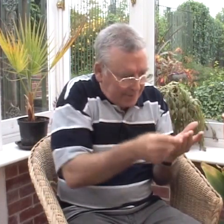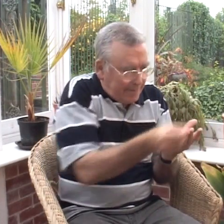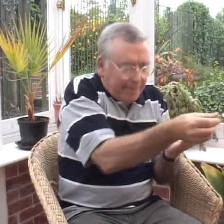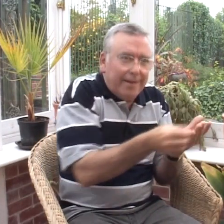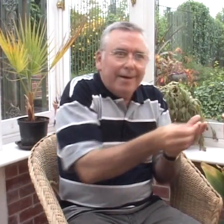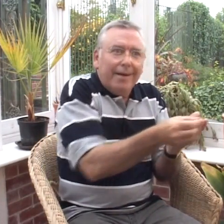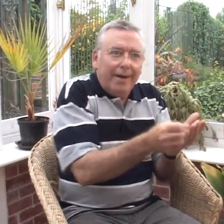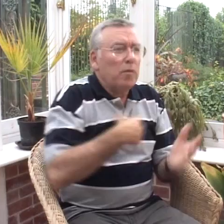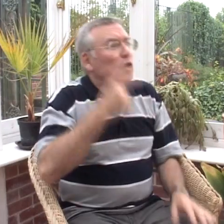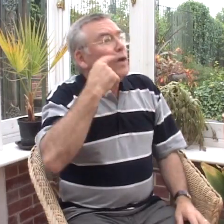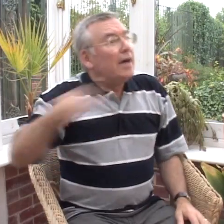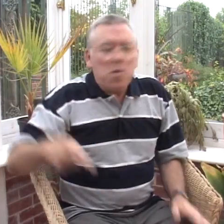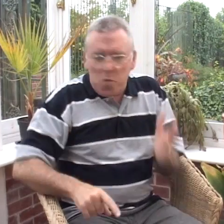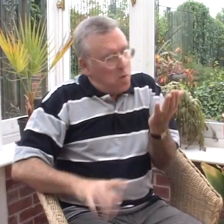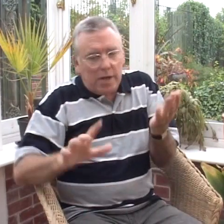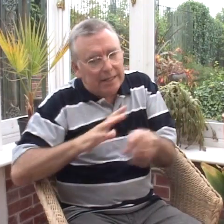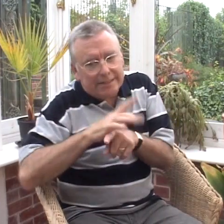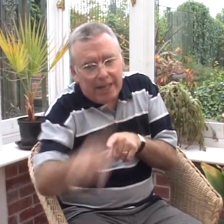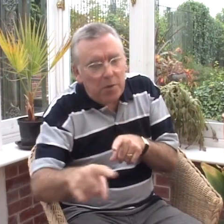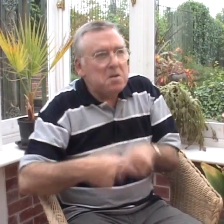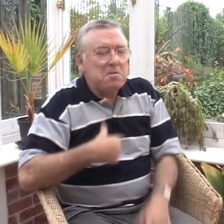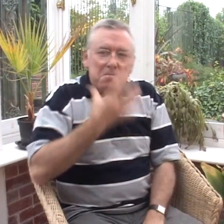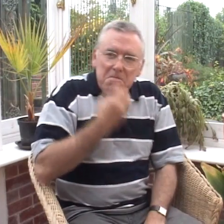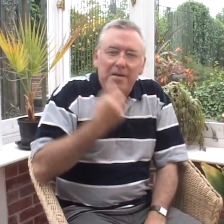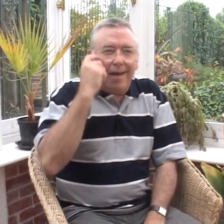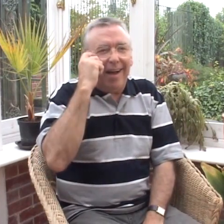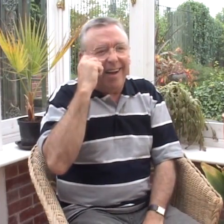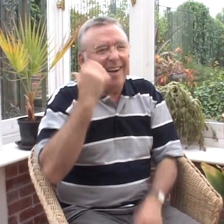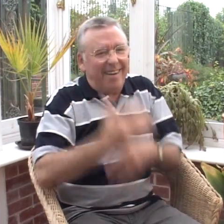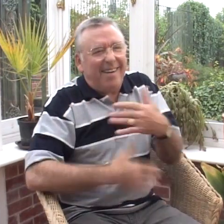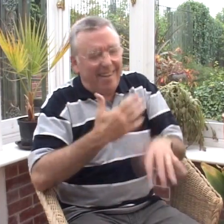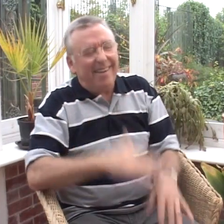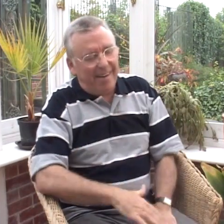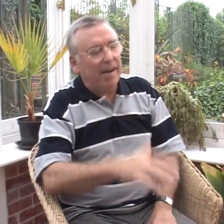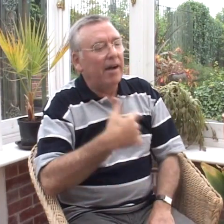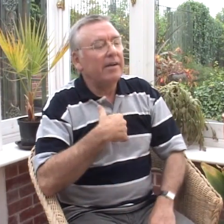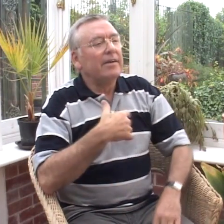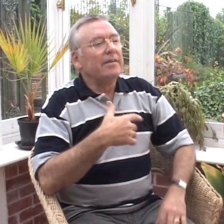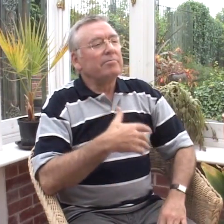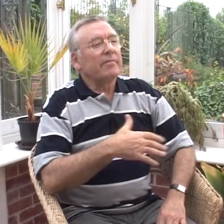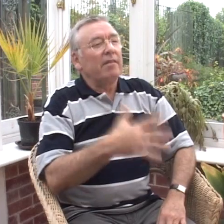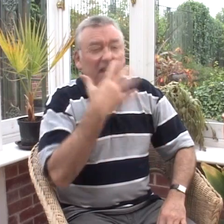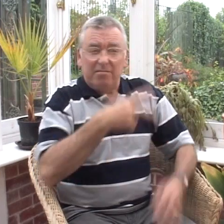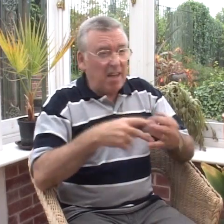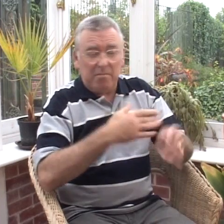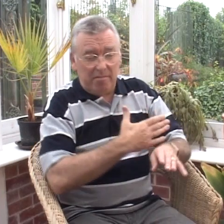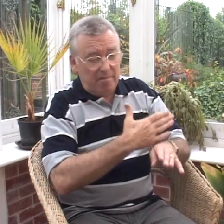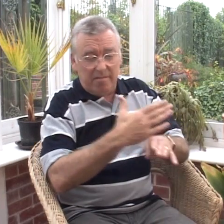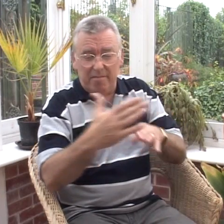the ration tokens, to pay the shopkeeper. And I said, oh mum, can I have some sweets? And she always used say no next week. And oh, I didn't like that. I was